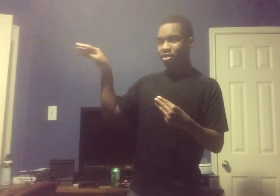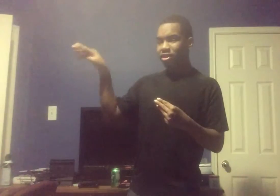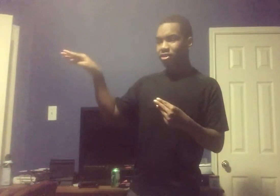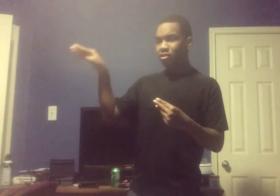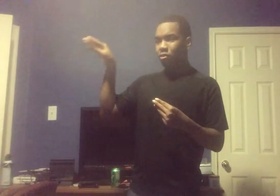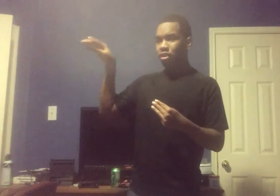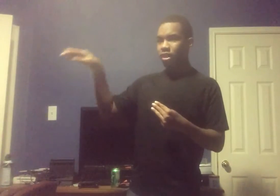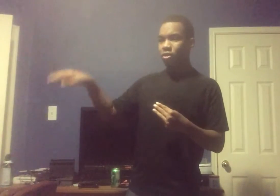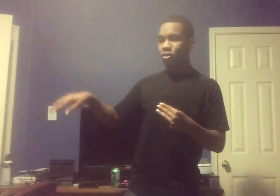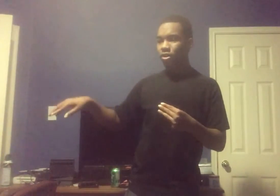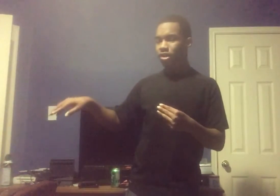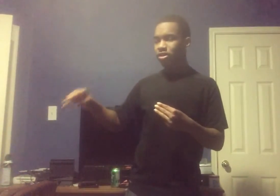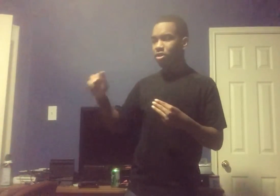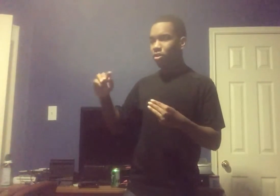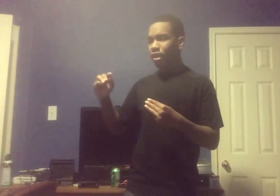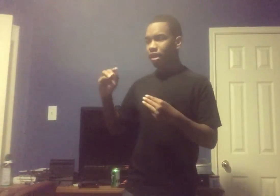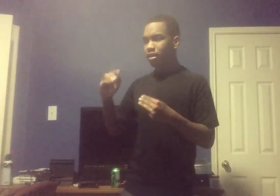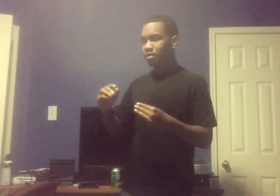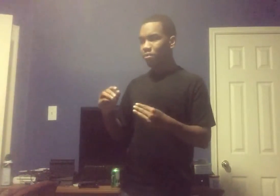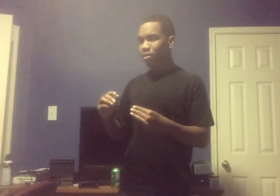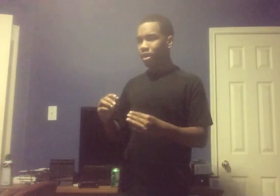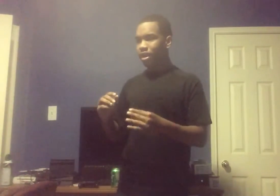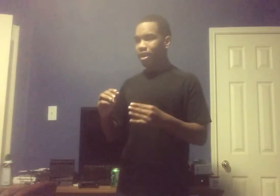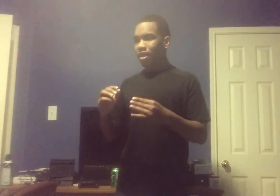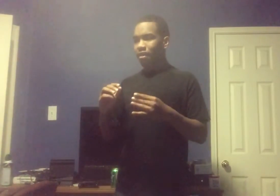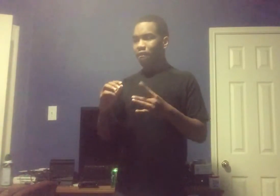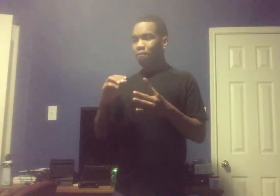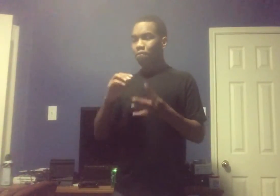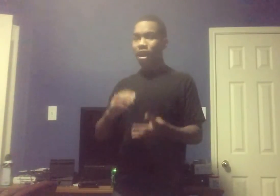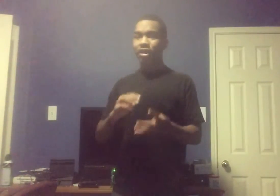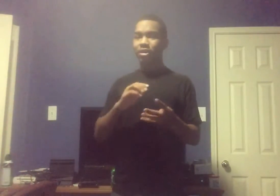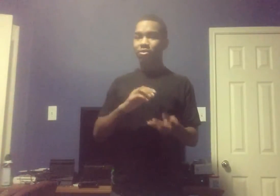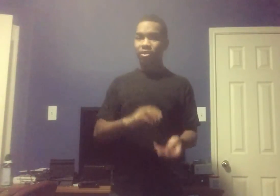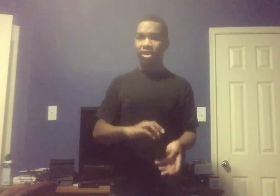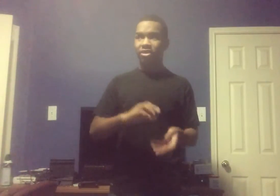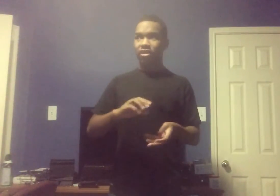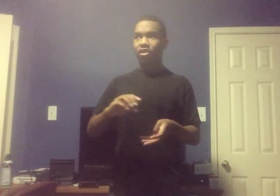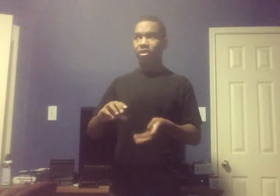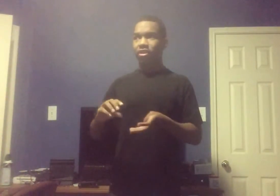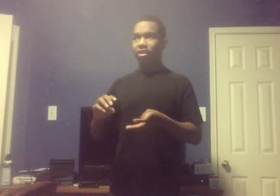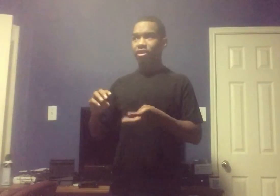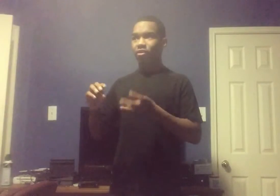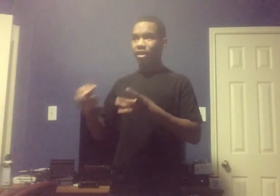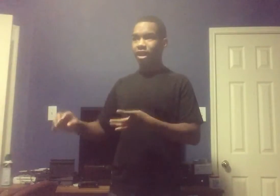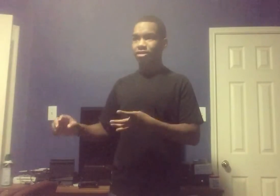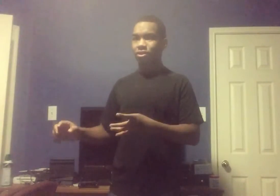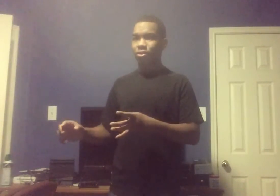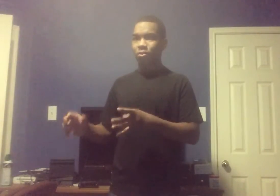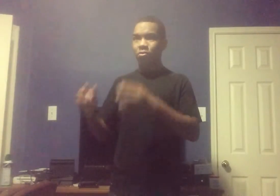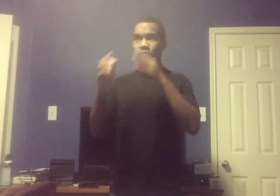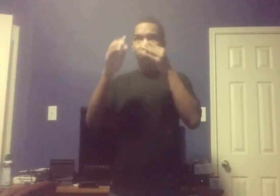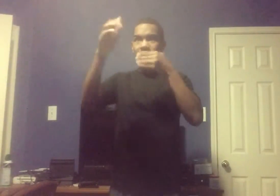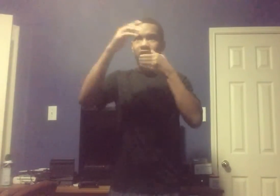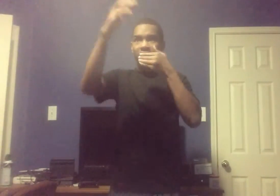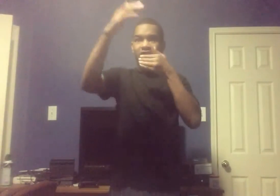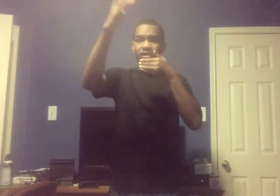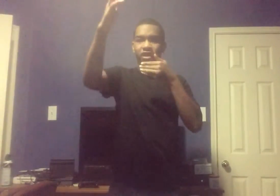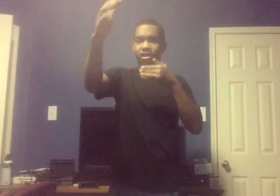secretive Of where They're going So At this Point Mike Is really Just following The last Cue When it's In his Face